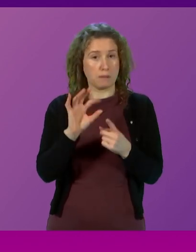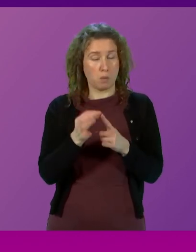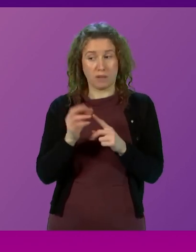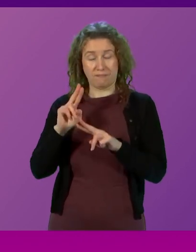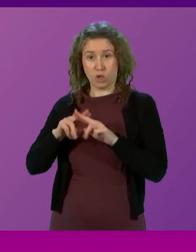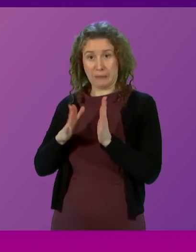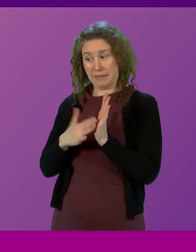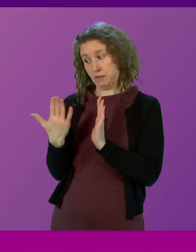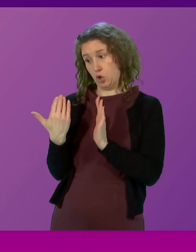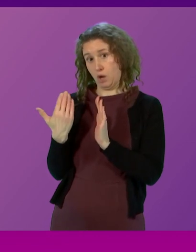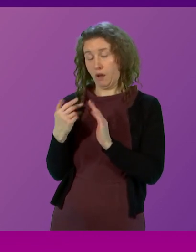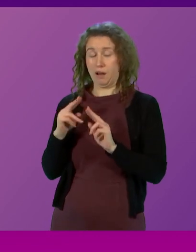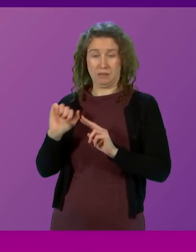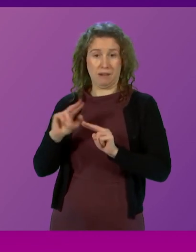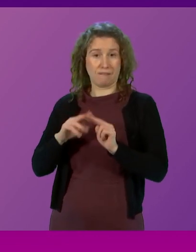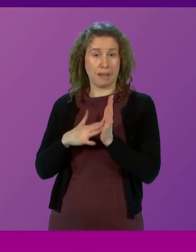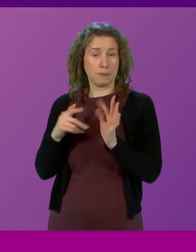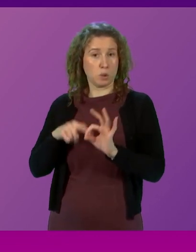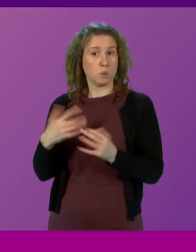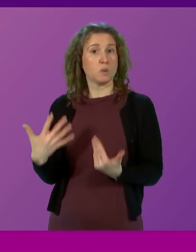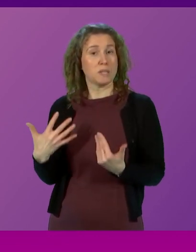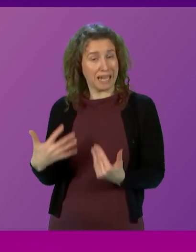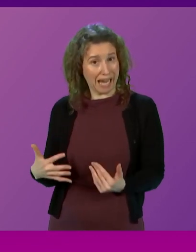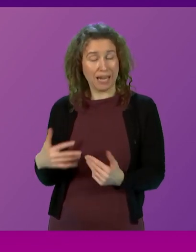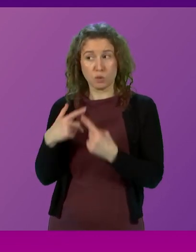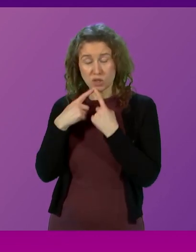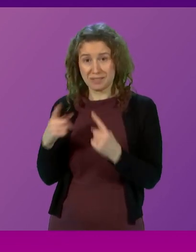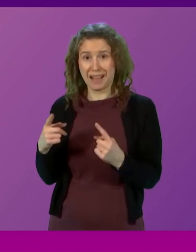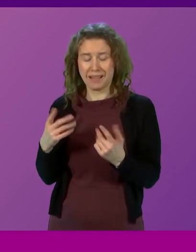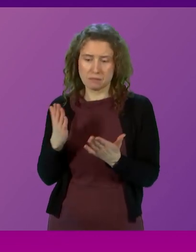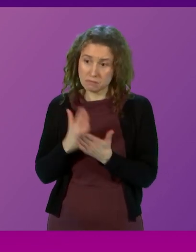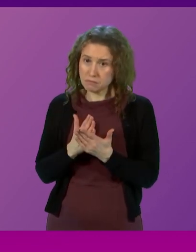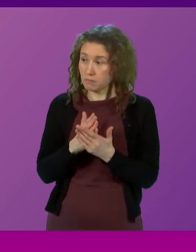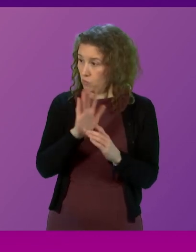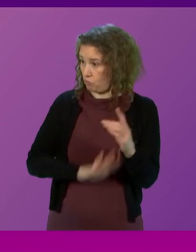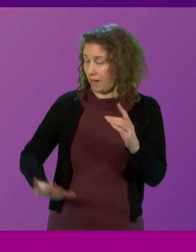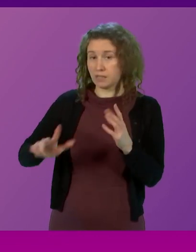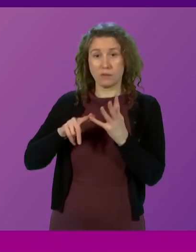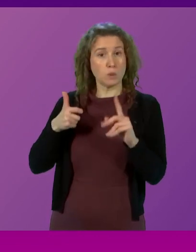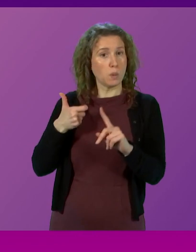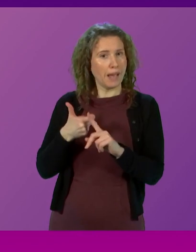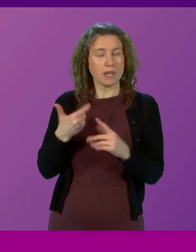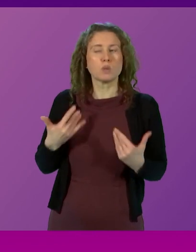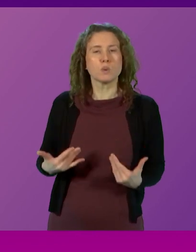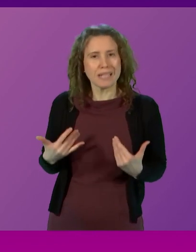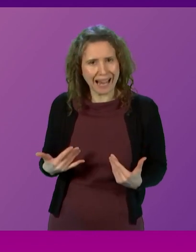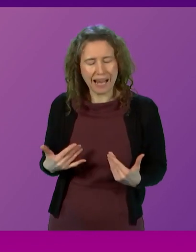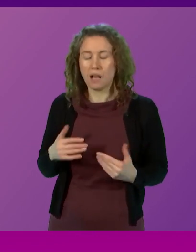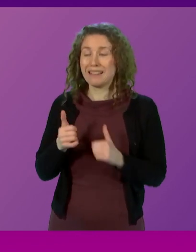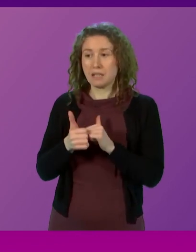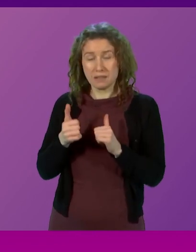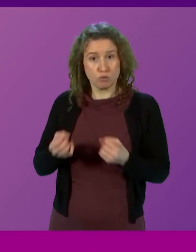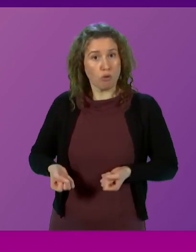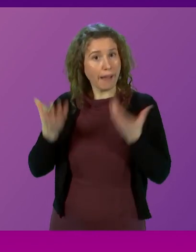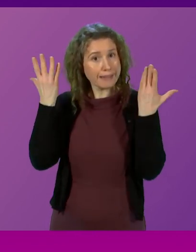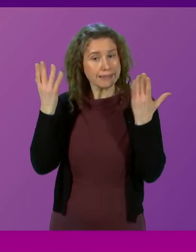the First Minister was making at First Minister's question time today is that in every other part of the United Kingdom today there is industrial